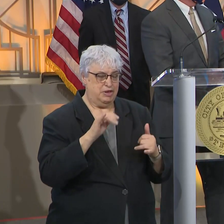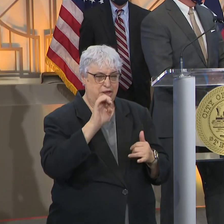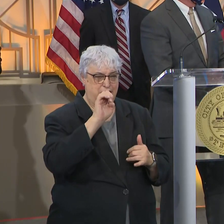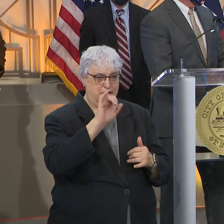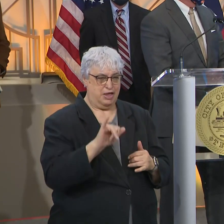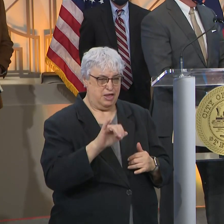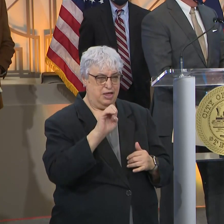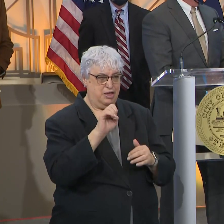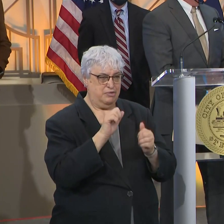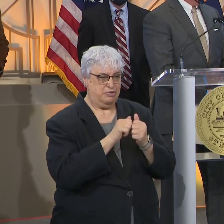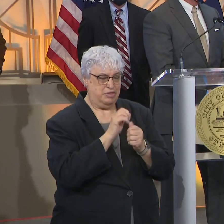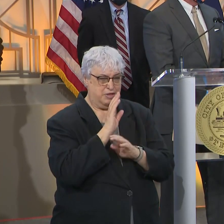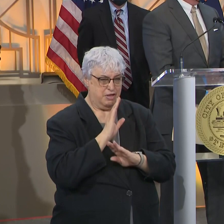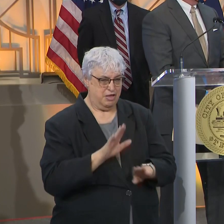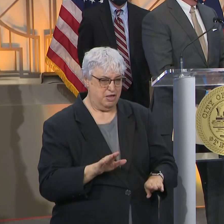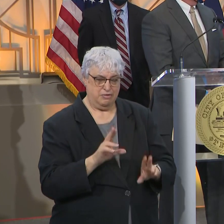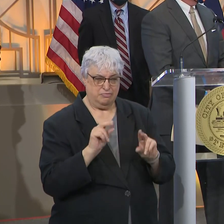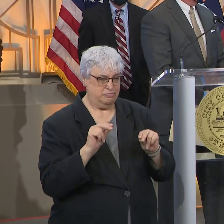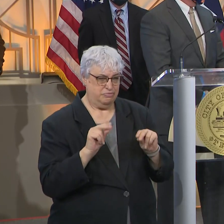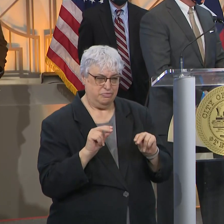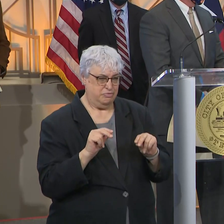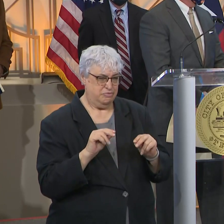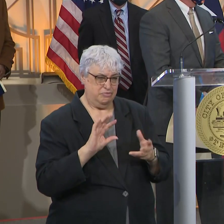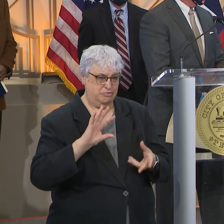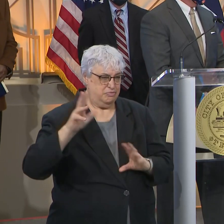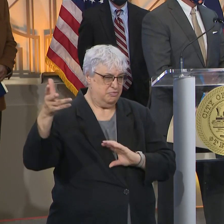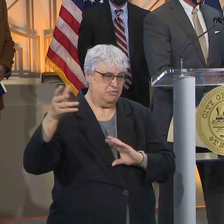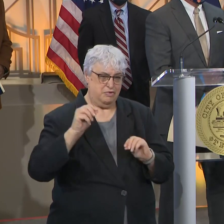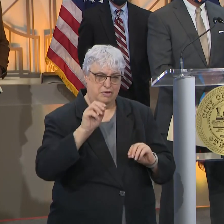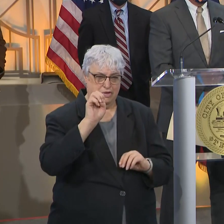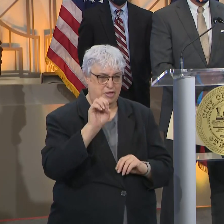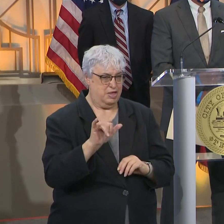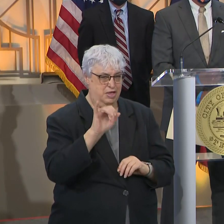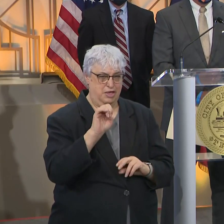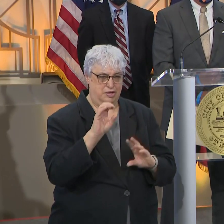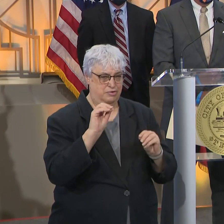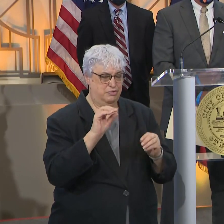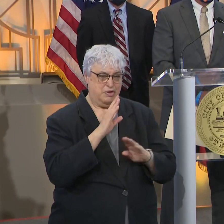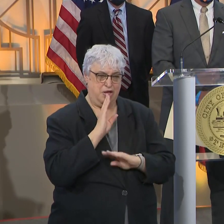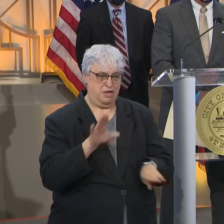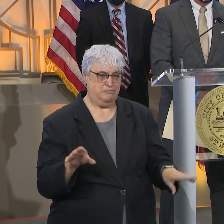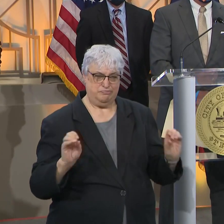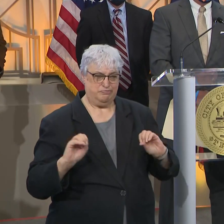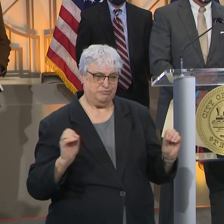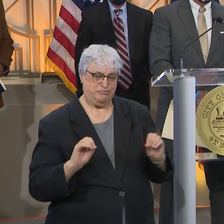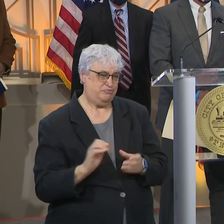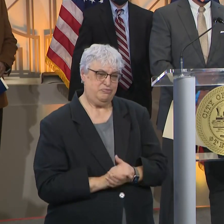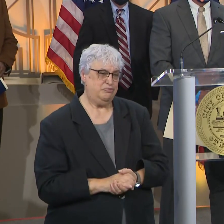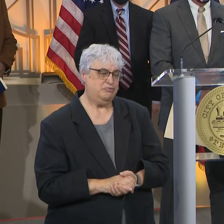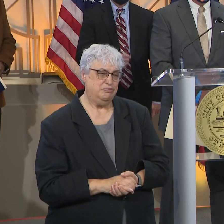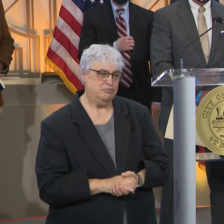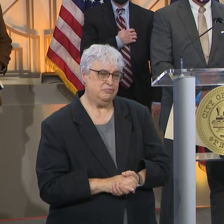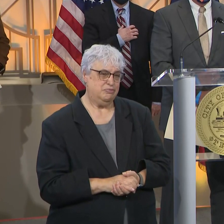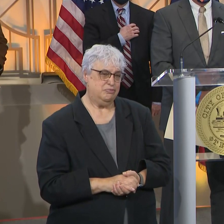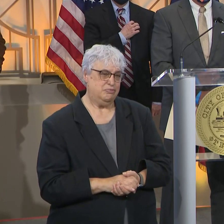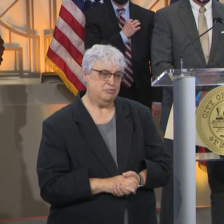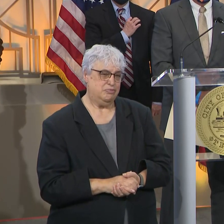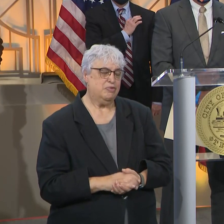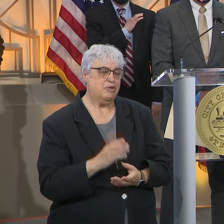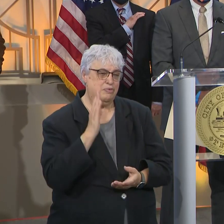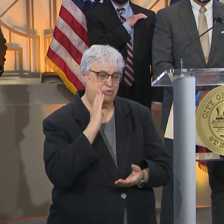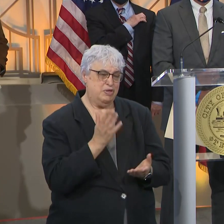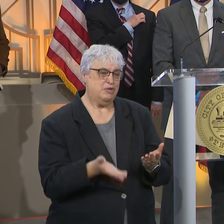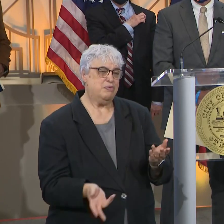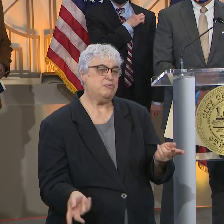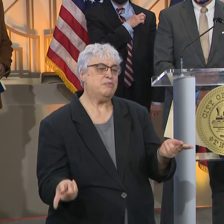of the storm with some calm. I don't think the storm has an eye to it, unfortunately. So, at this point, we have to expect that the situation will